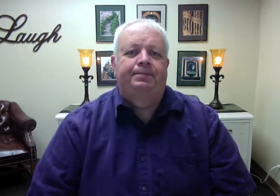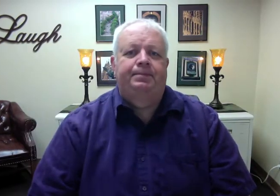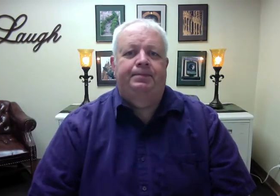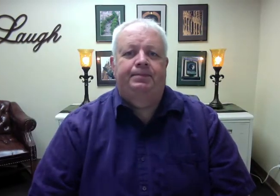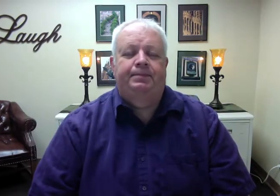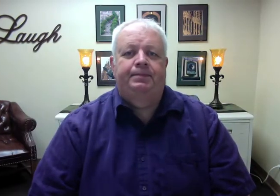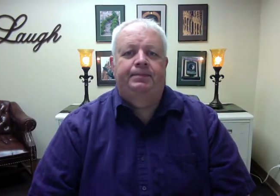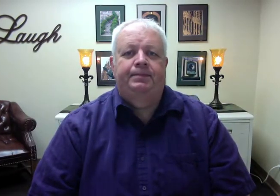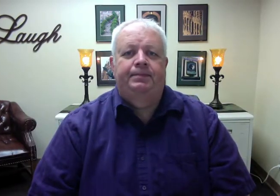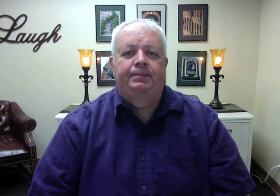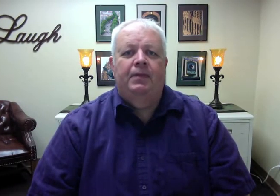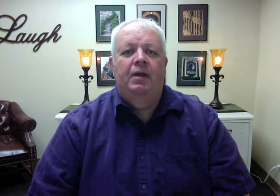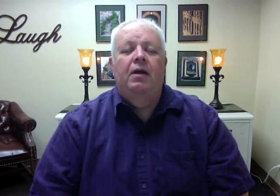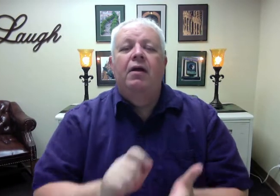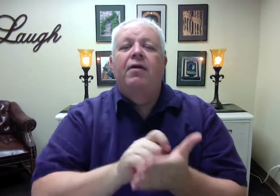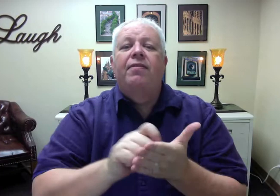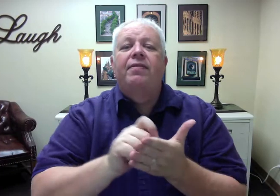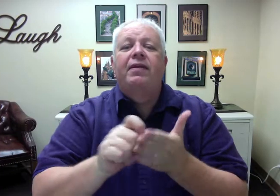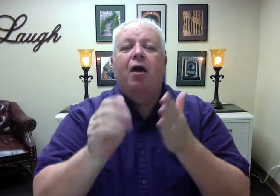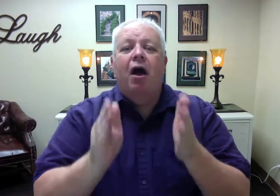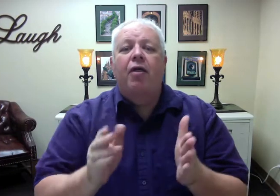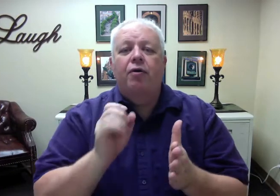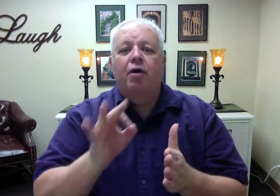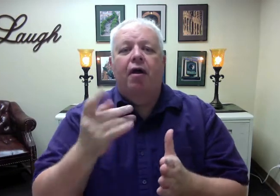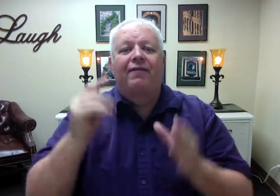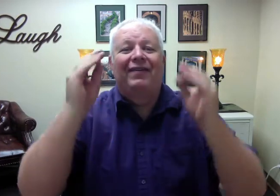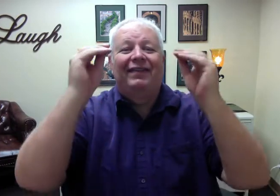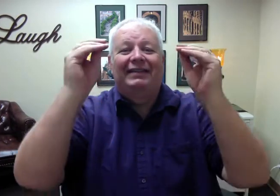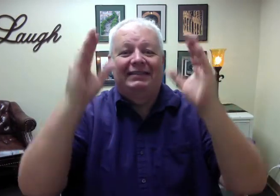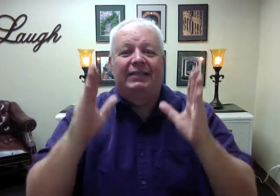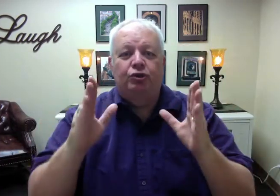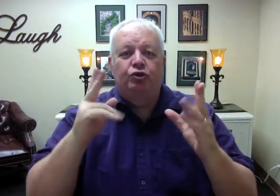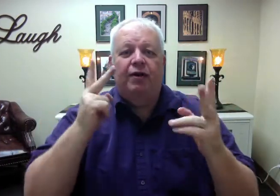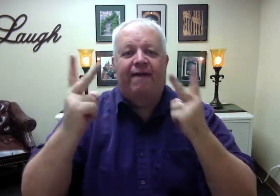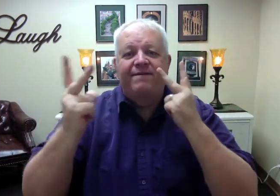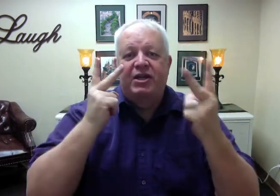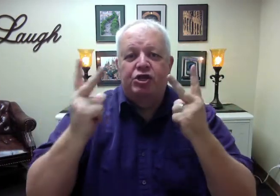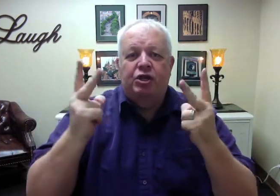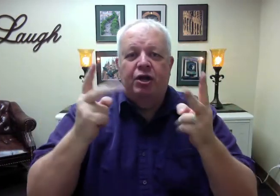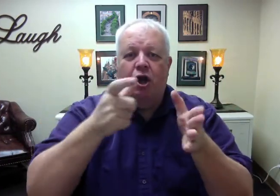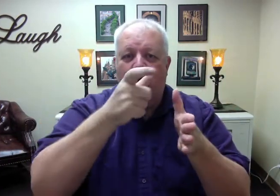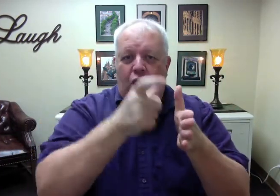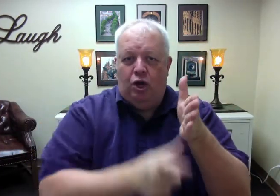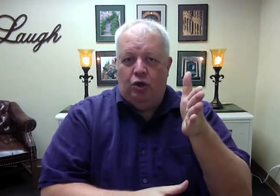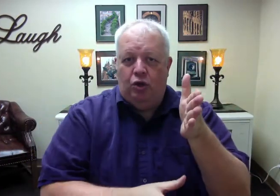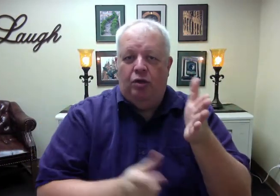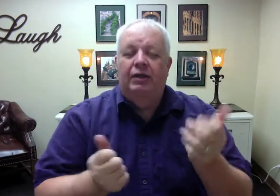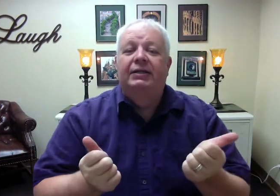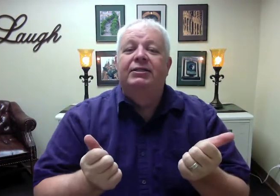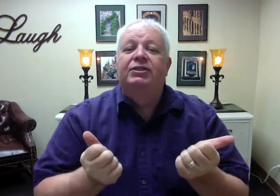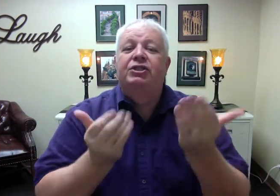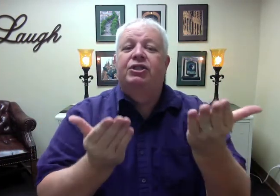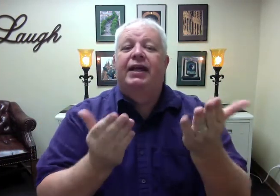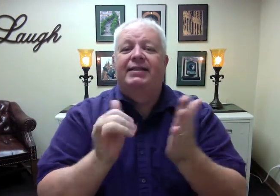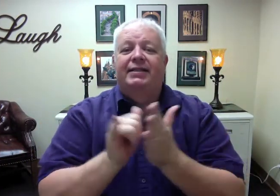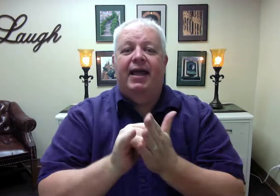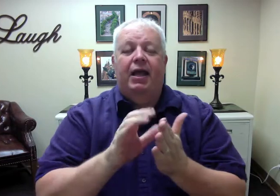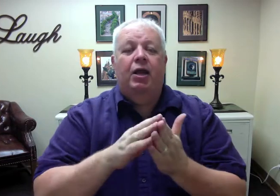The author of the Teacher Vision article suggests that students tend